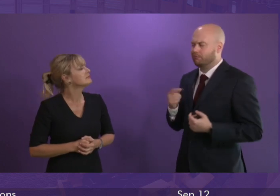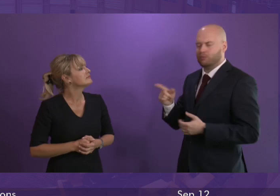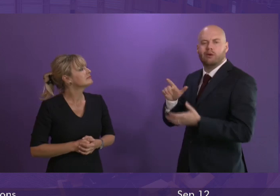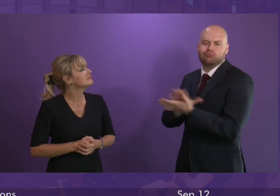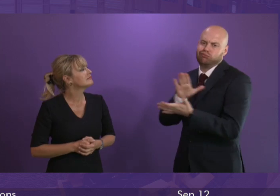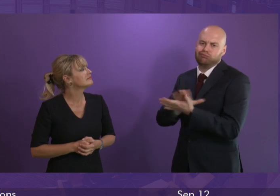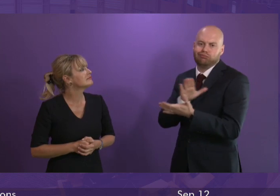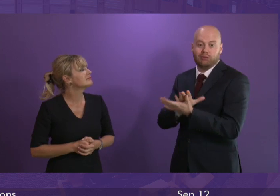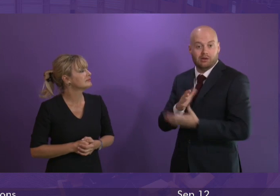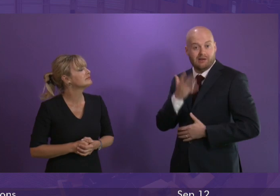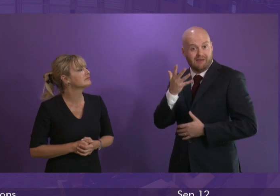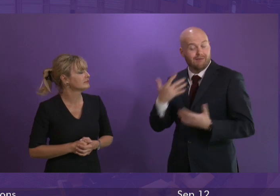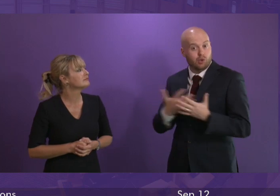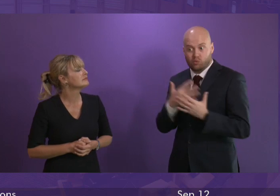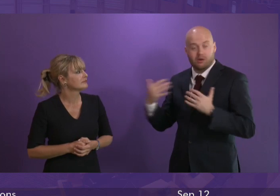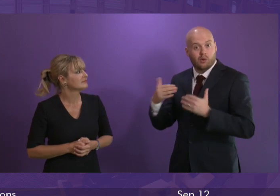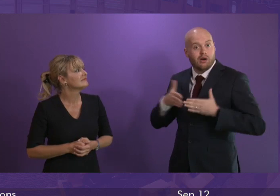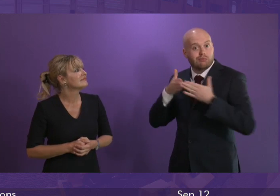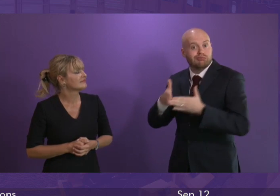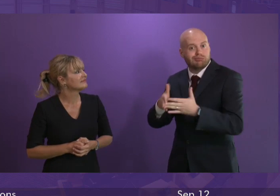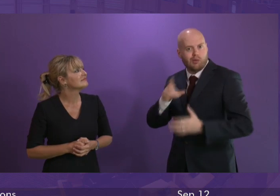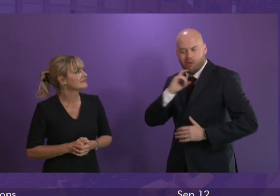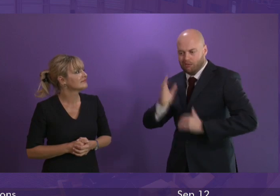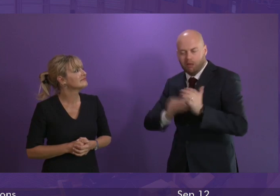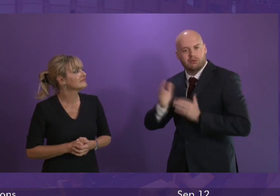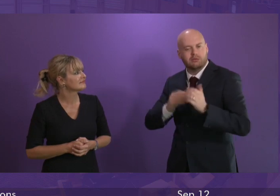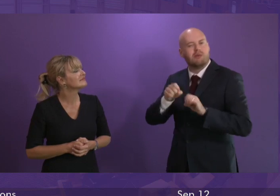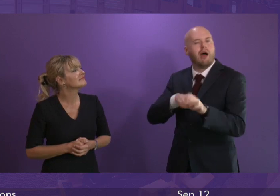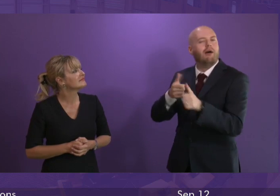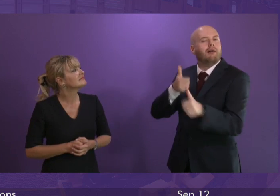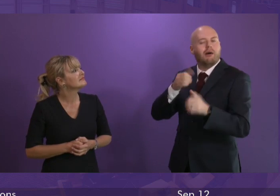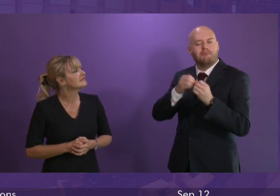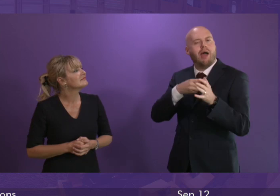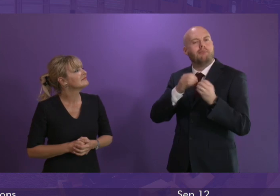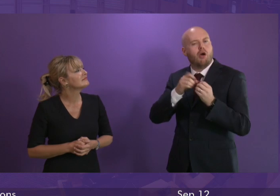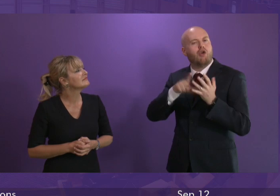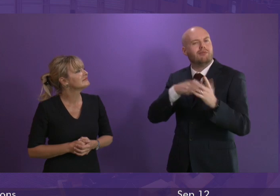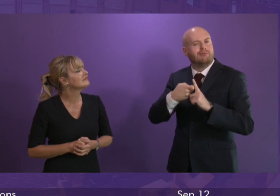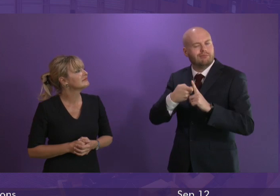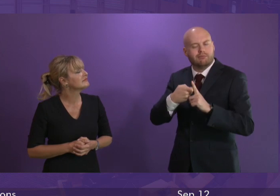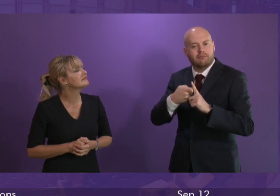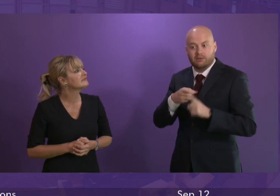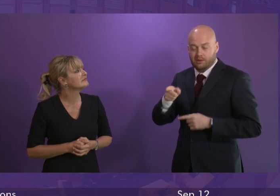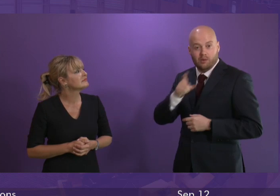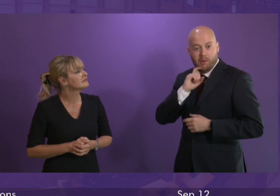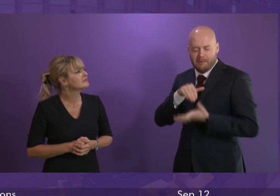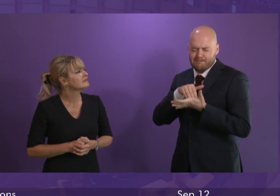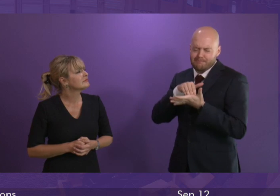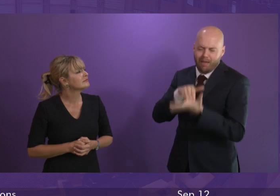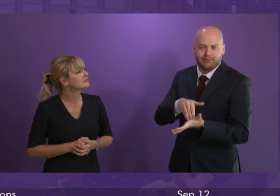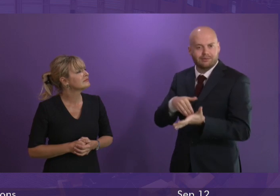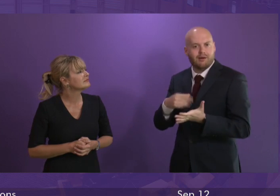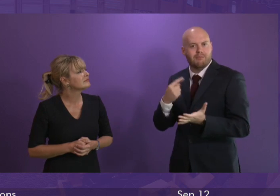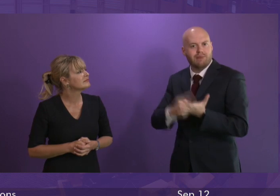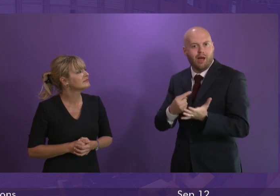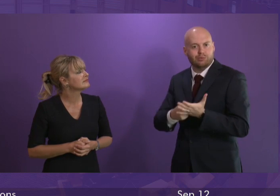31 frigates are to be built at Resaith by a consortium led by Babcock. This contract will secure millions of pounds into my region of Mid-Scotland